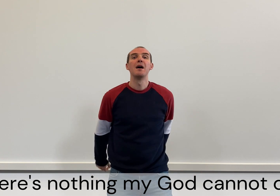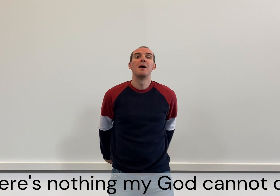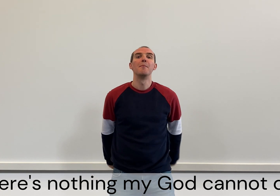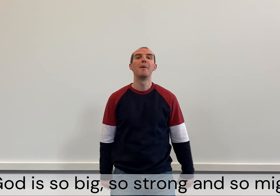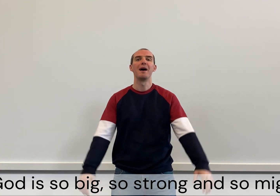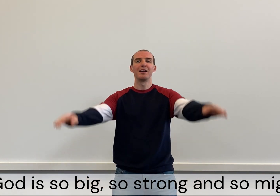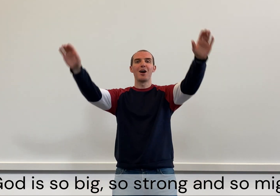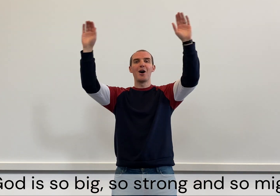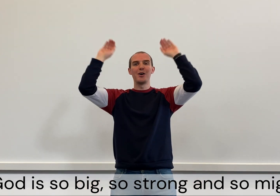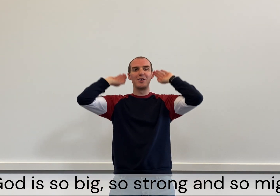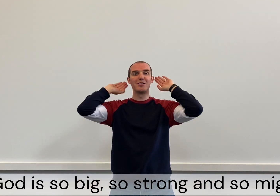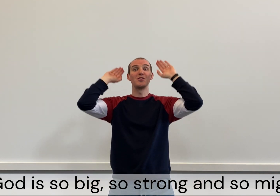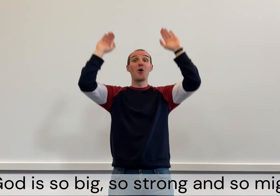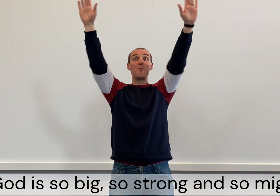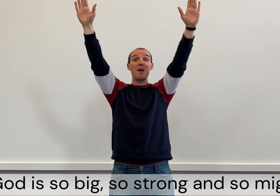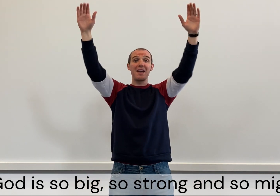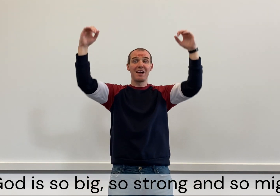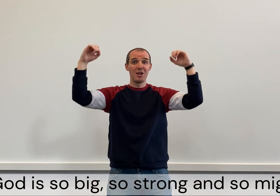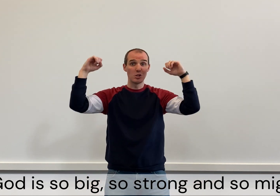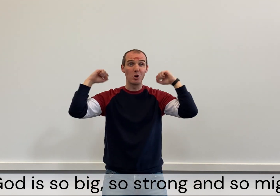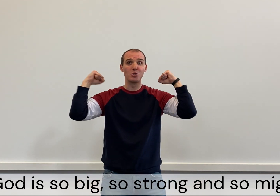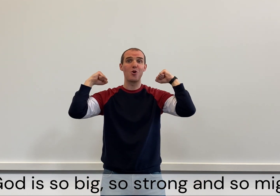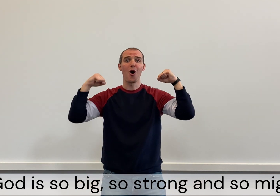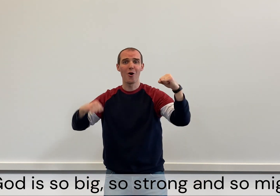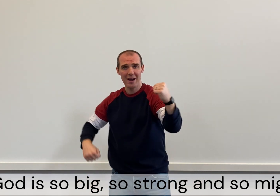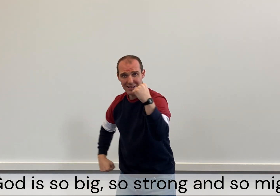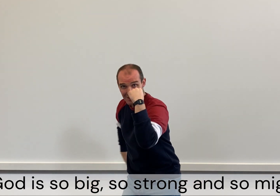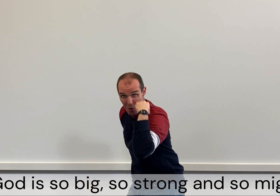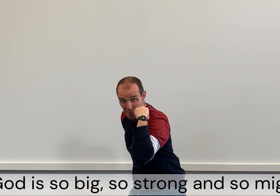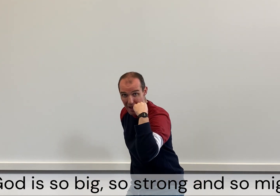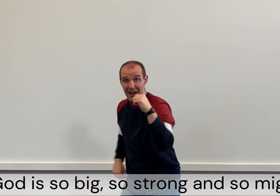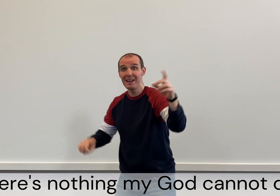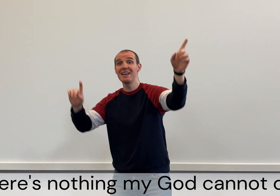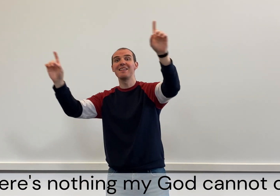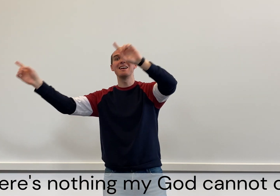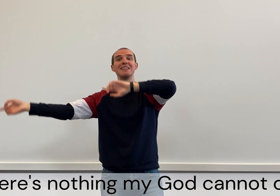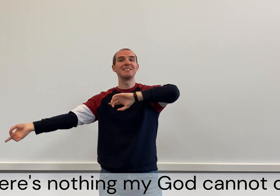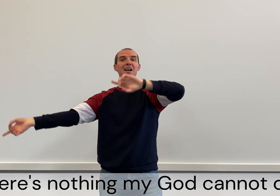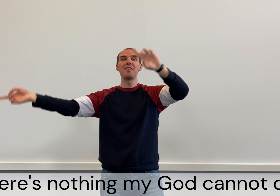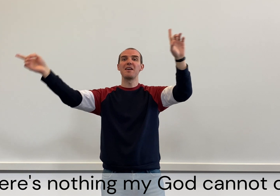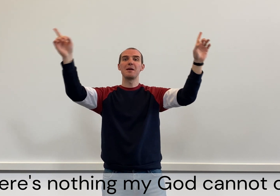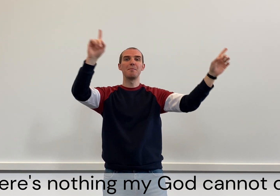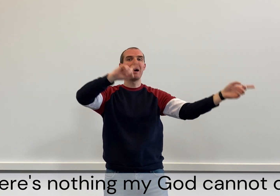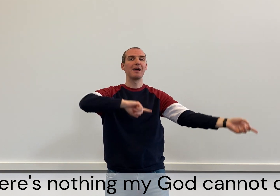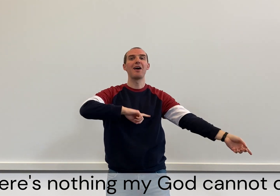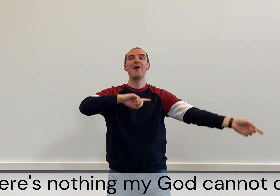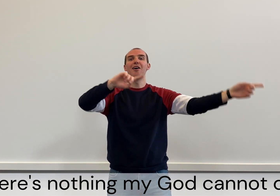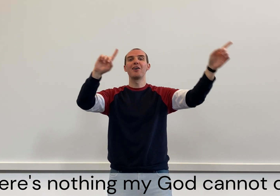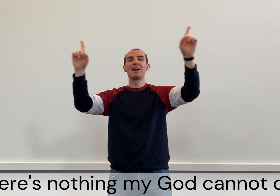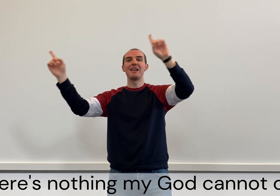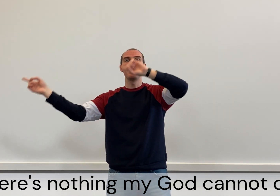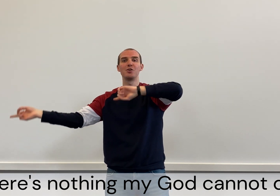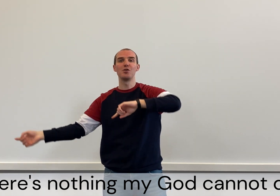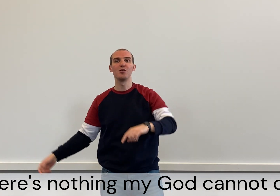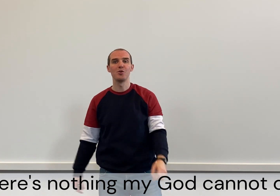My God is so weak, so strong, and so mighty. There's nothing my God cannot do.